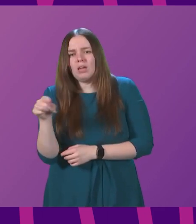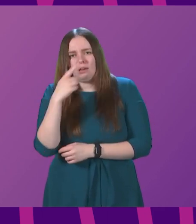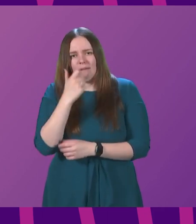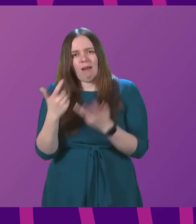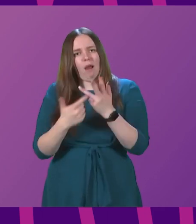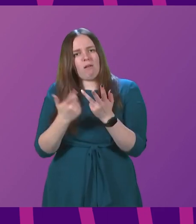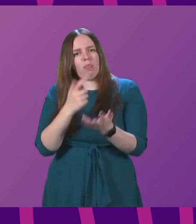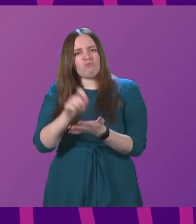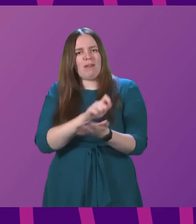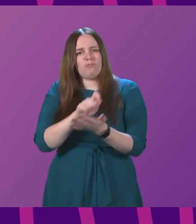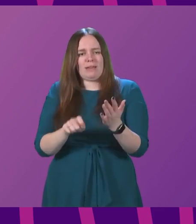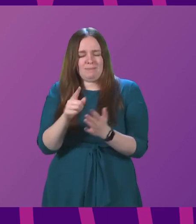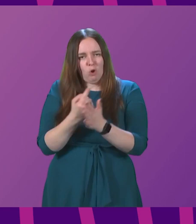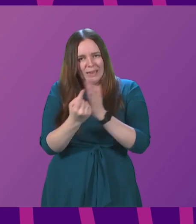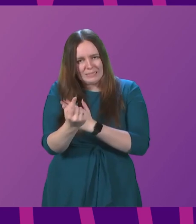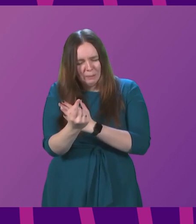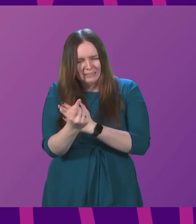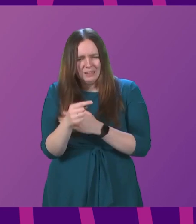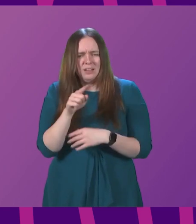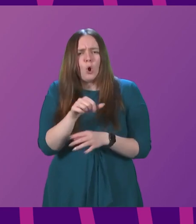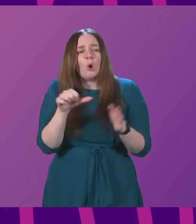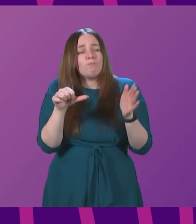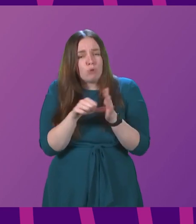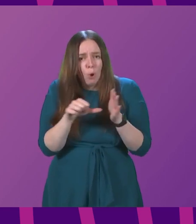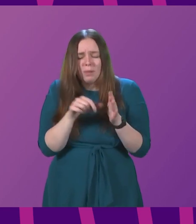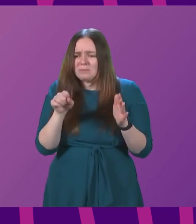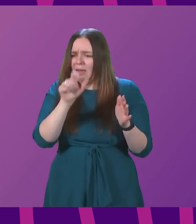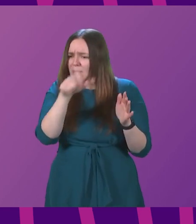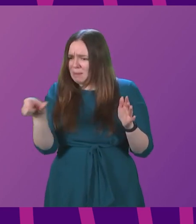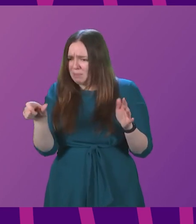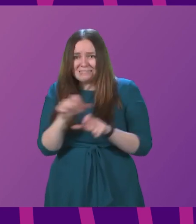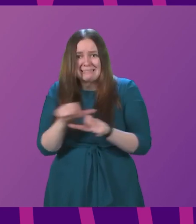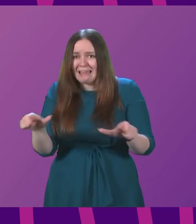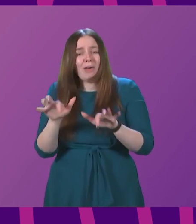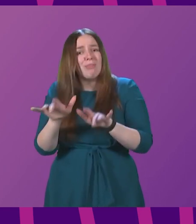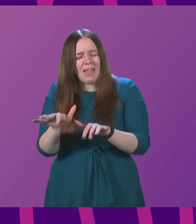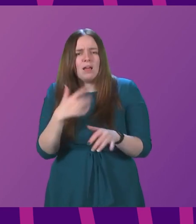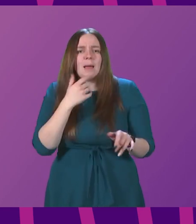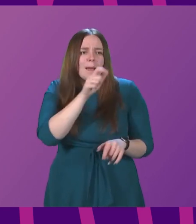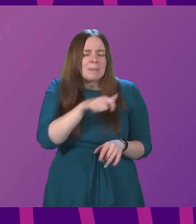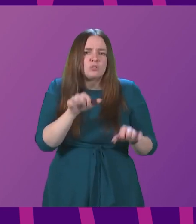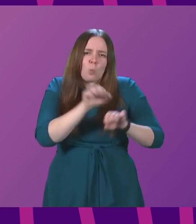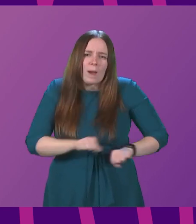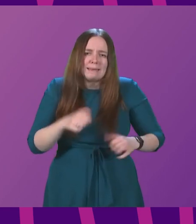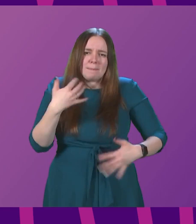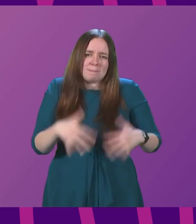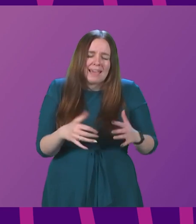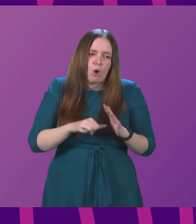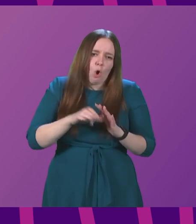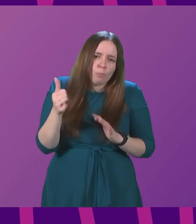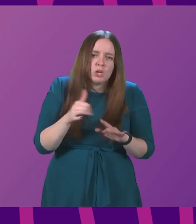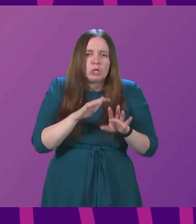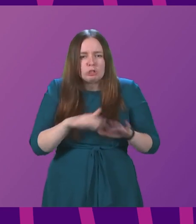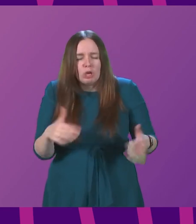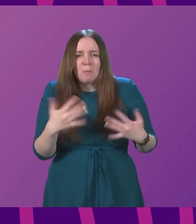referendum on independence. Those problems and those people have not gone away. Those patients waiting in pain for operations. Children